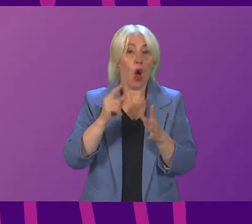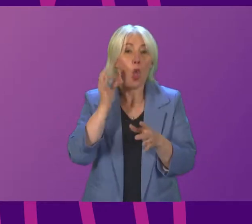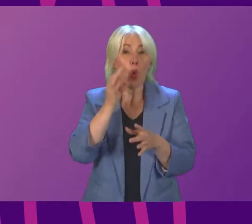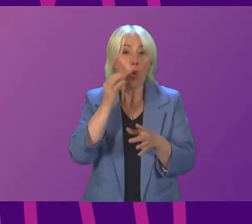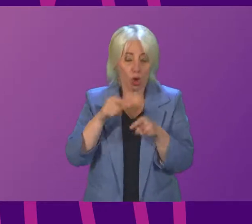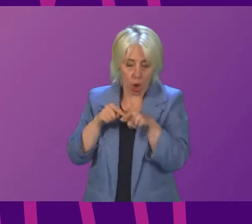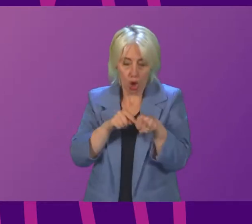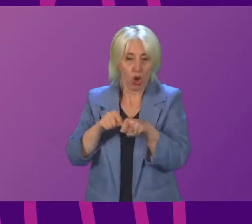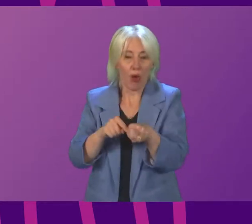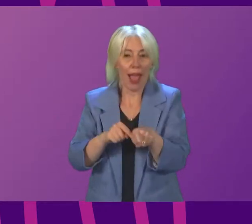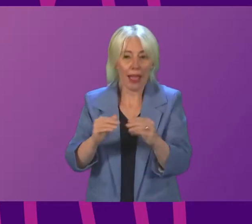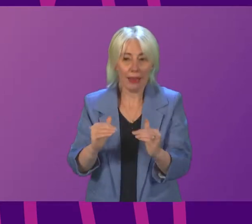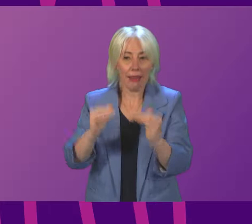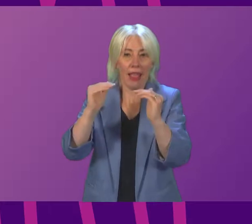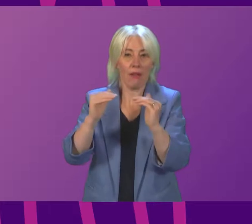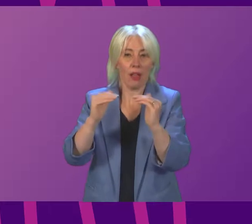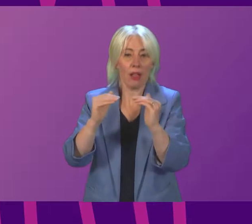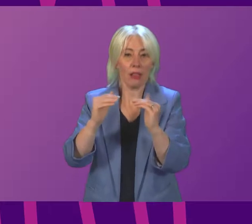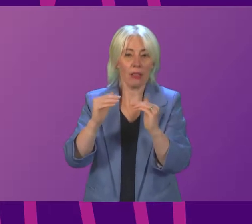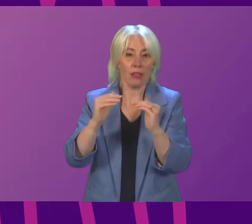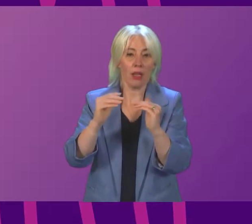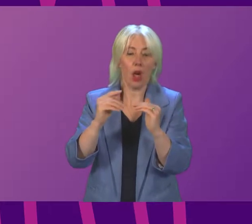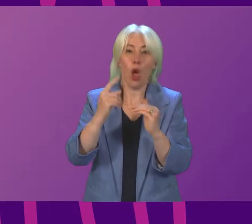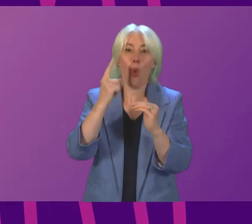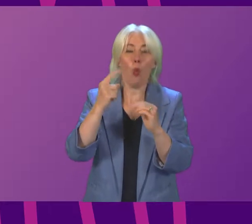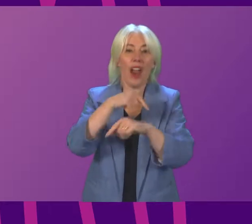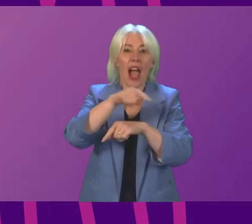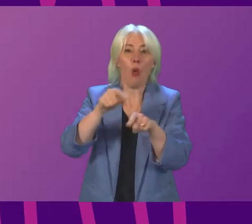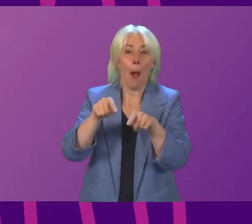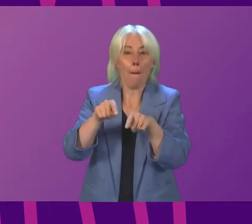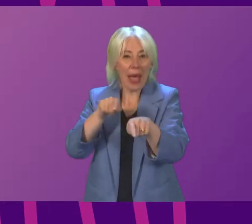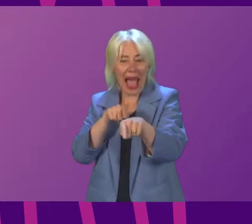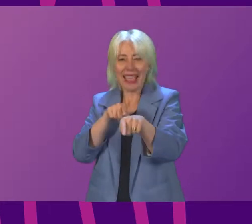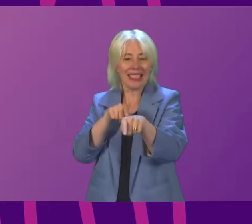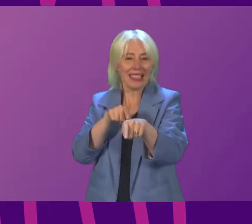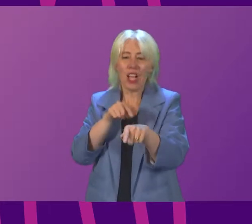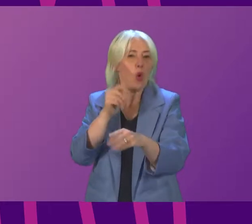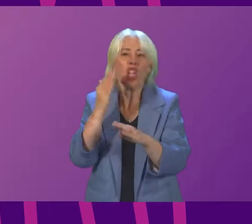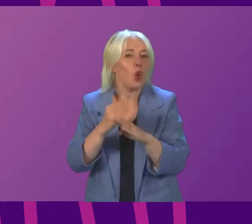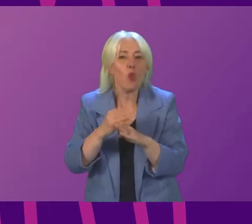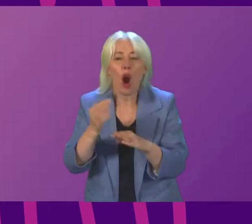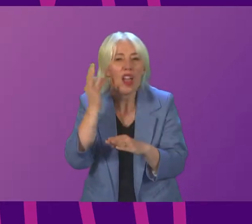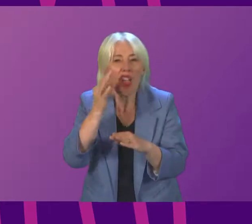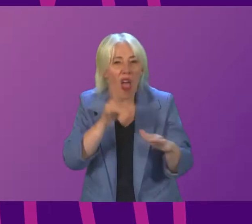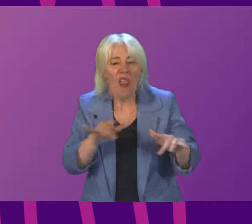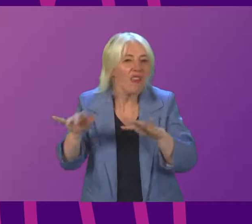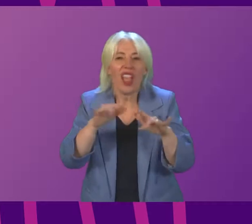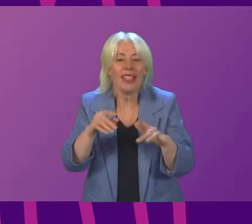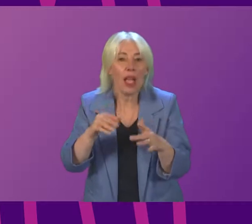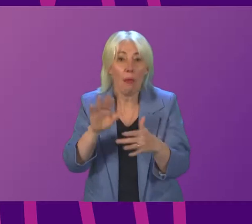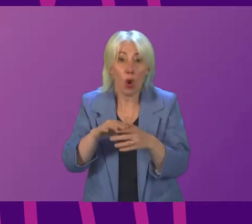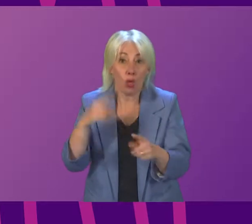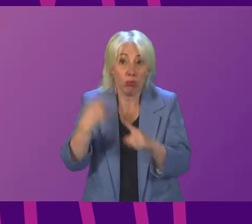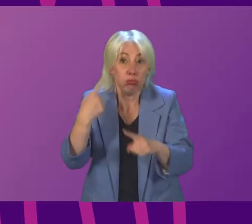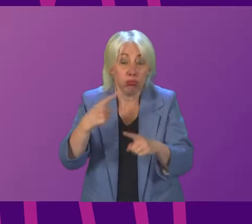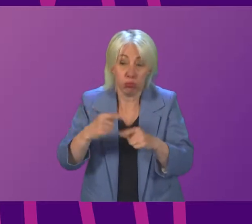levels lagged one hour behind. This is unworkable in a flood event, which is changing rapidly. So,